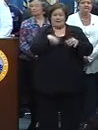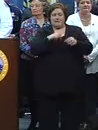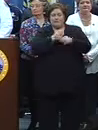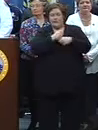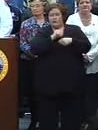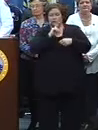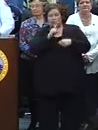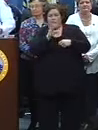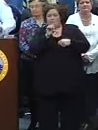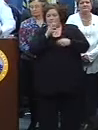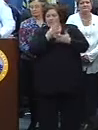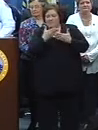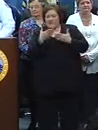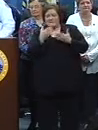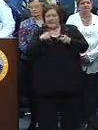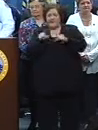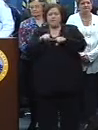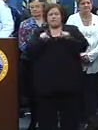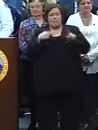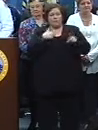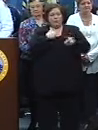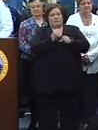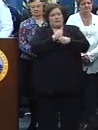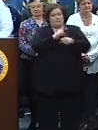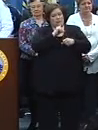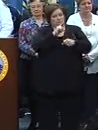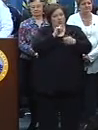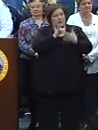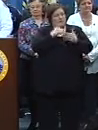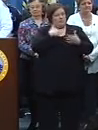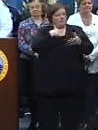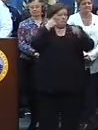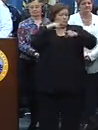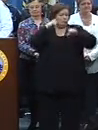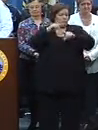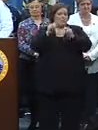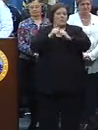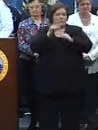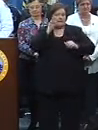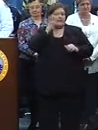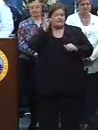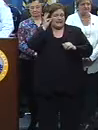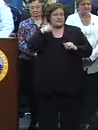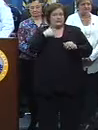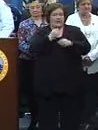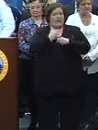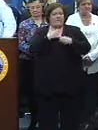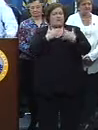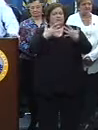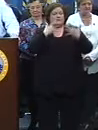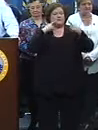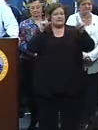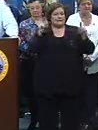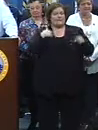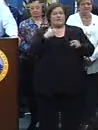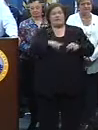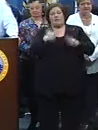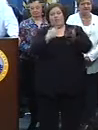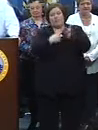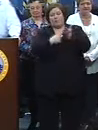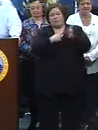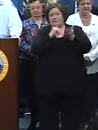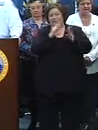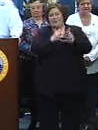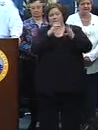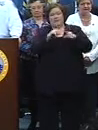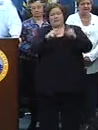make sure. But this police department changed its practices with the Indians, and I think we had a success. We also had another negotiation, which wasn't